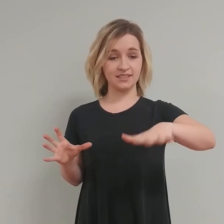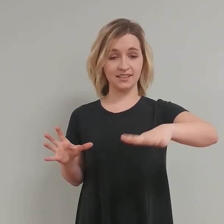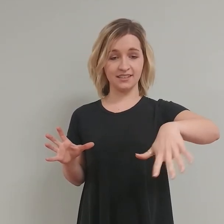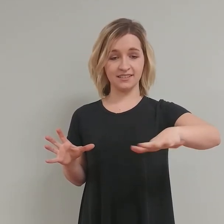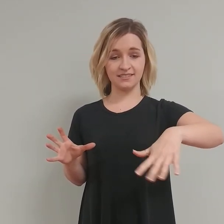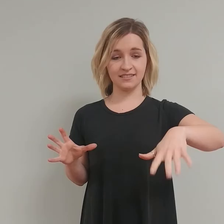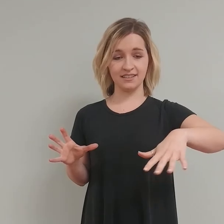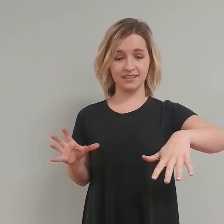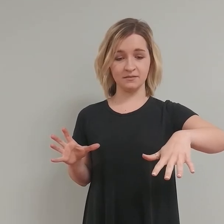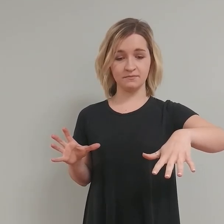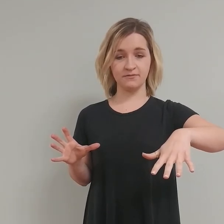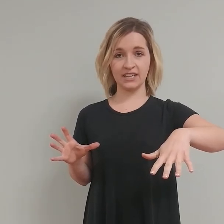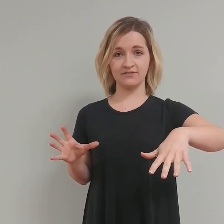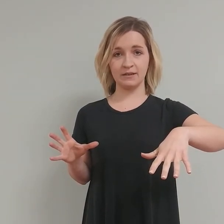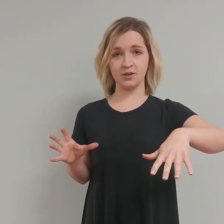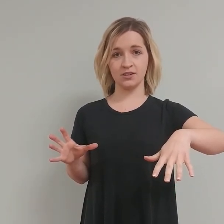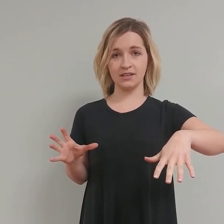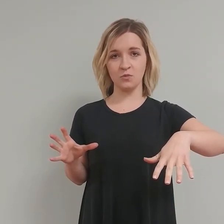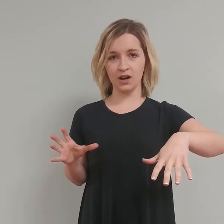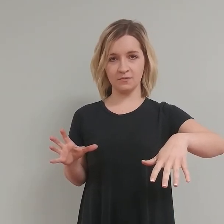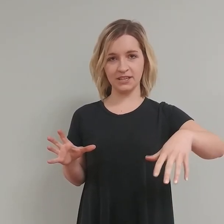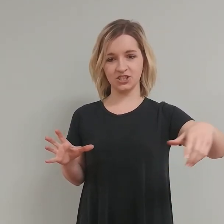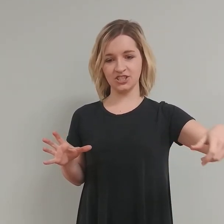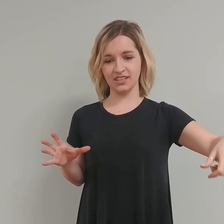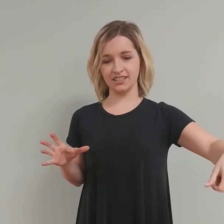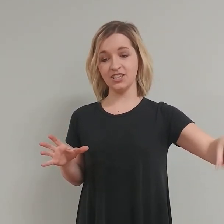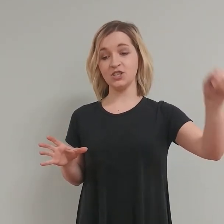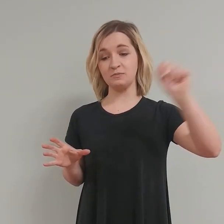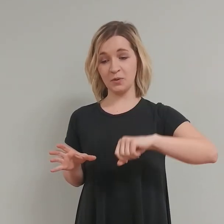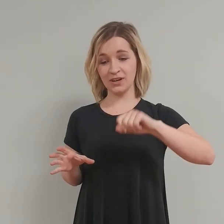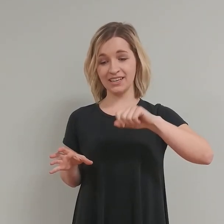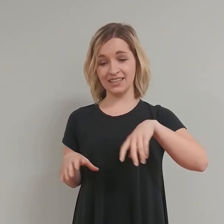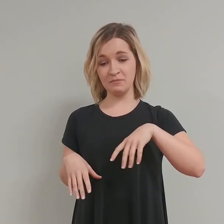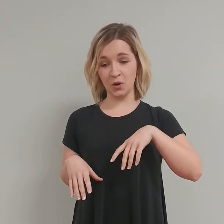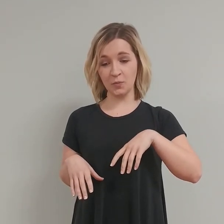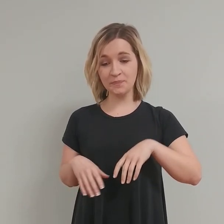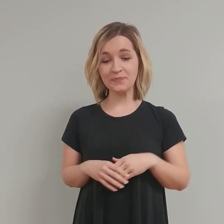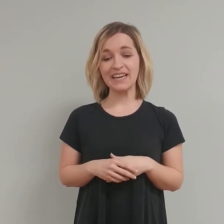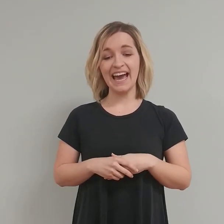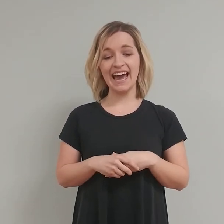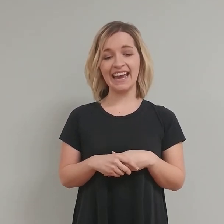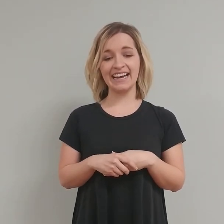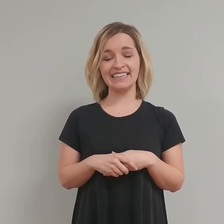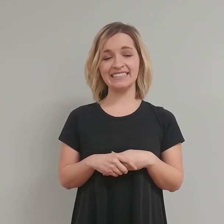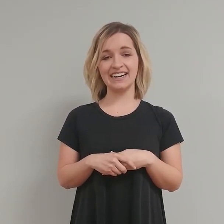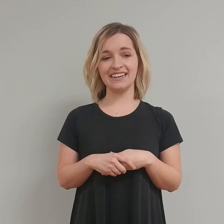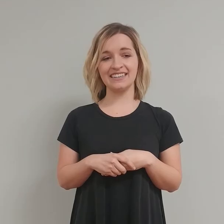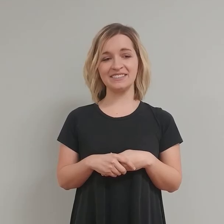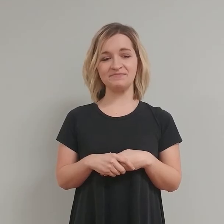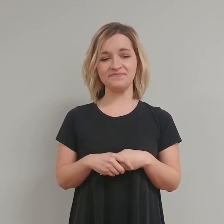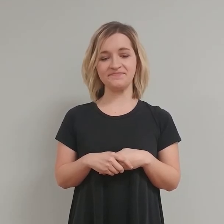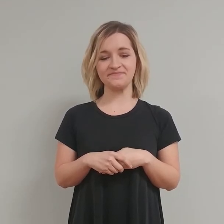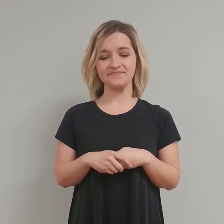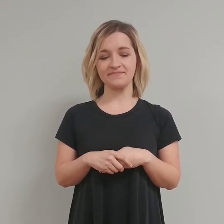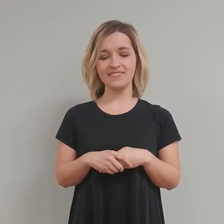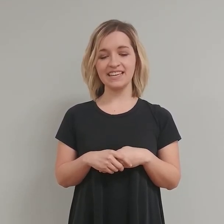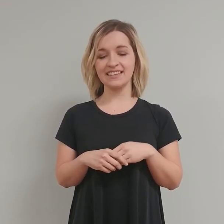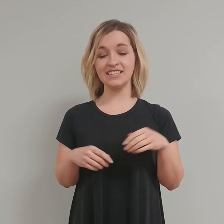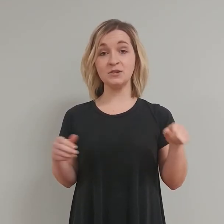the Vita Fiber and water mixture is done, pour it in the bowl, and then you